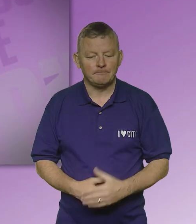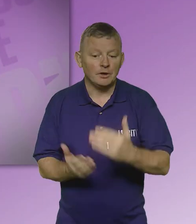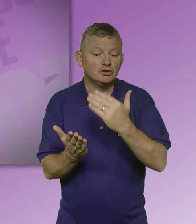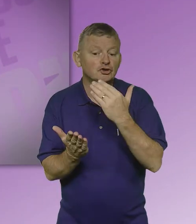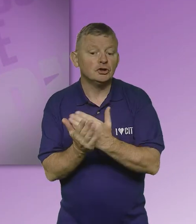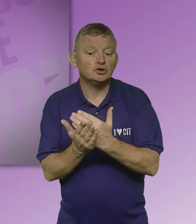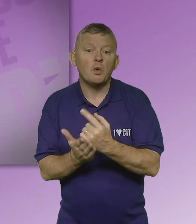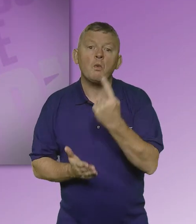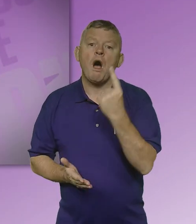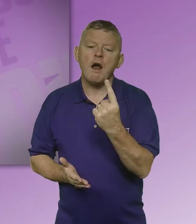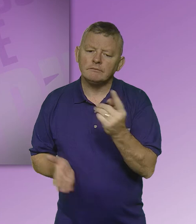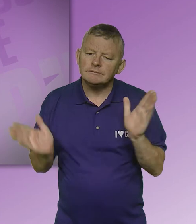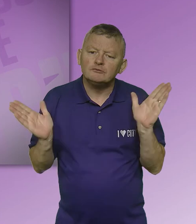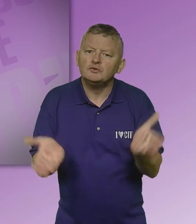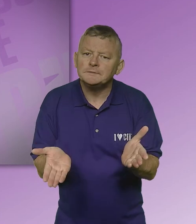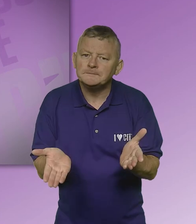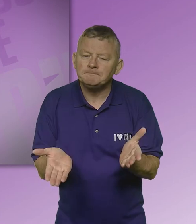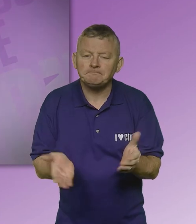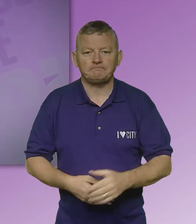Section 1 Introduction